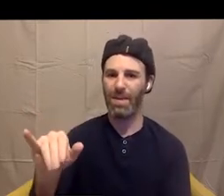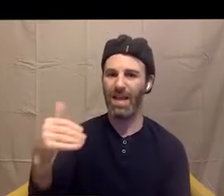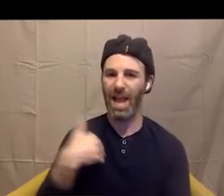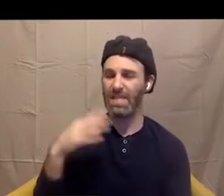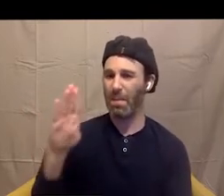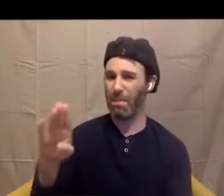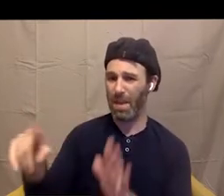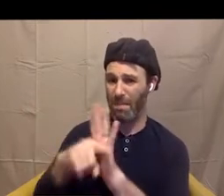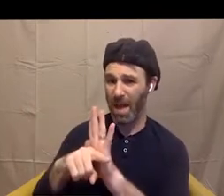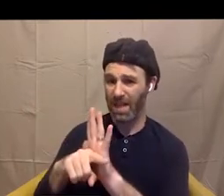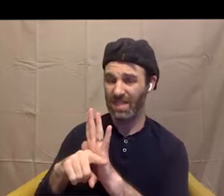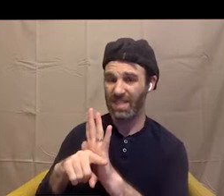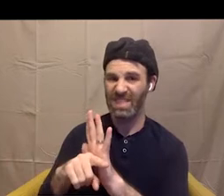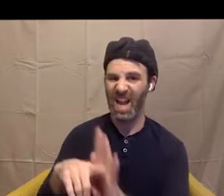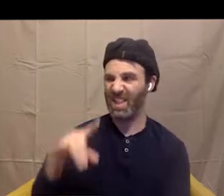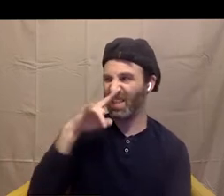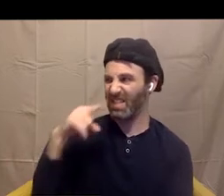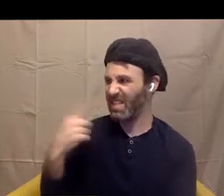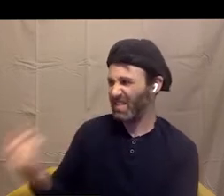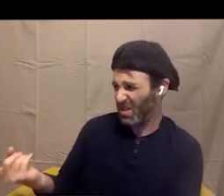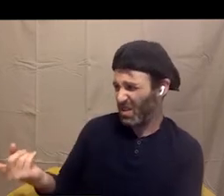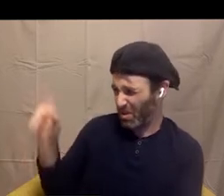good at math? And Mimi says, you realize you're being racist.